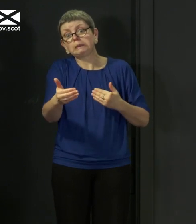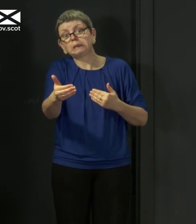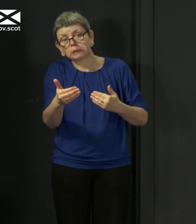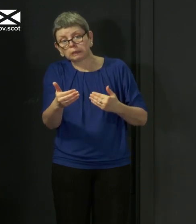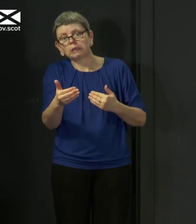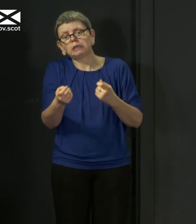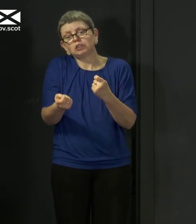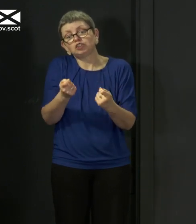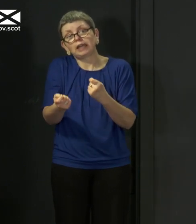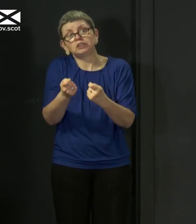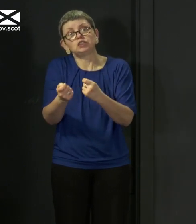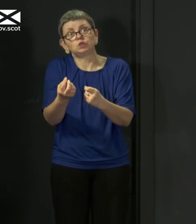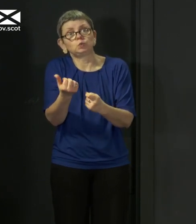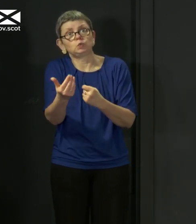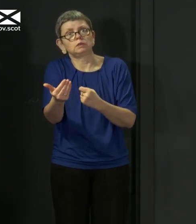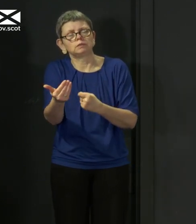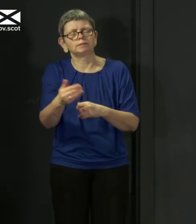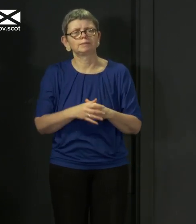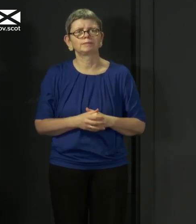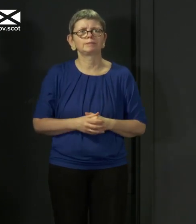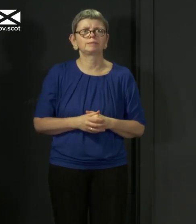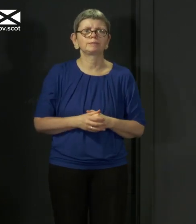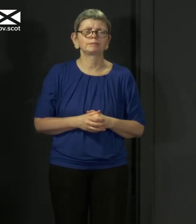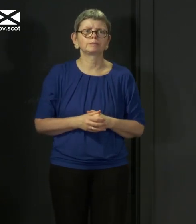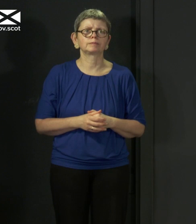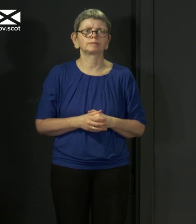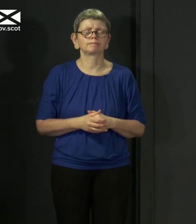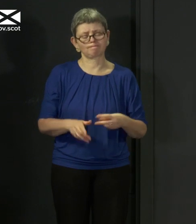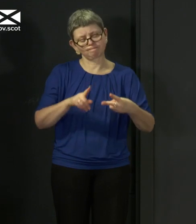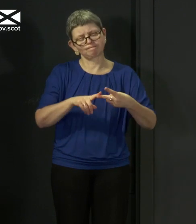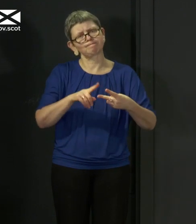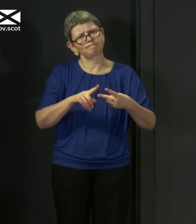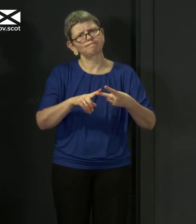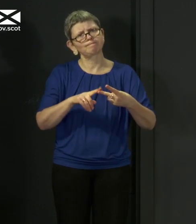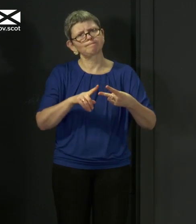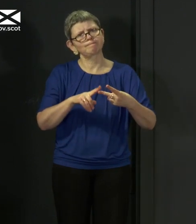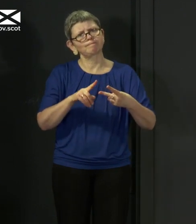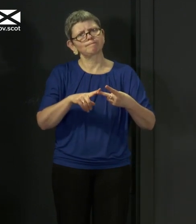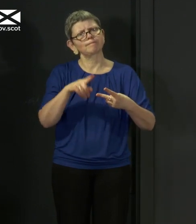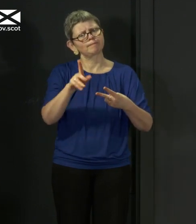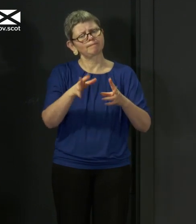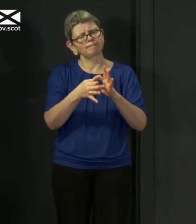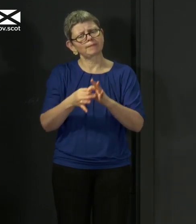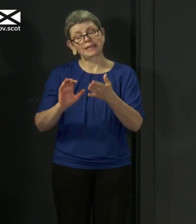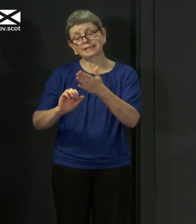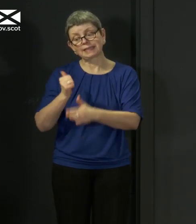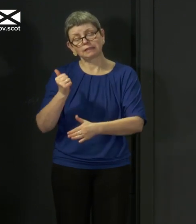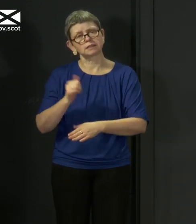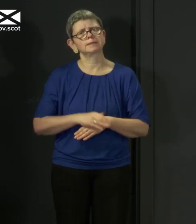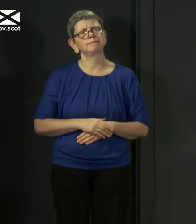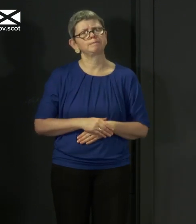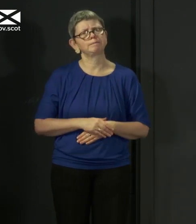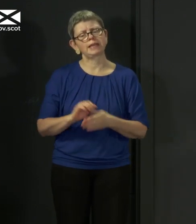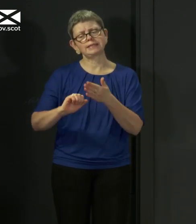some normality to our lives. Now, the other issue I want to very briefly update on relates to skills. Skills Development Scotland